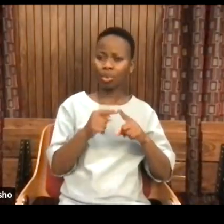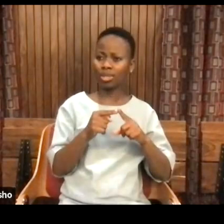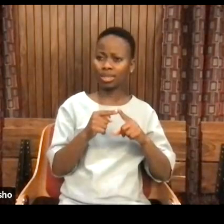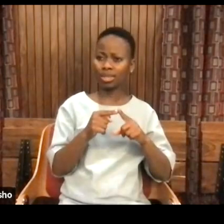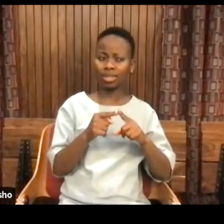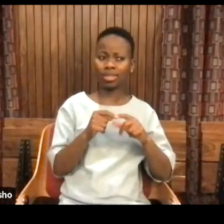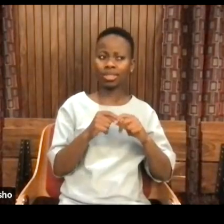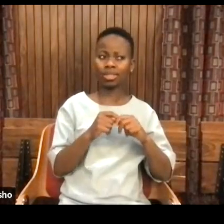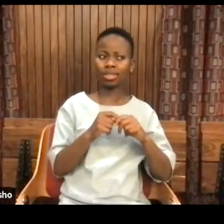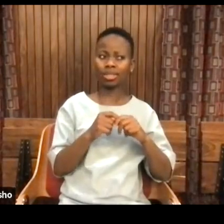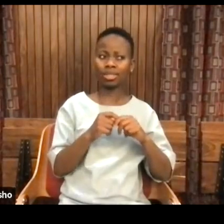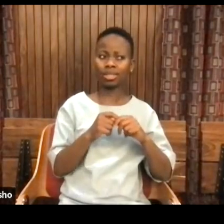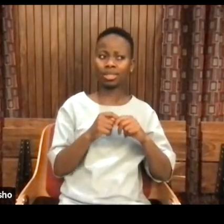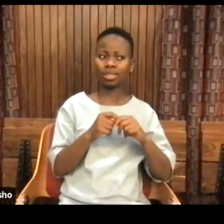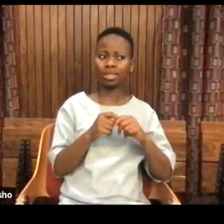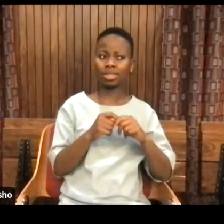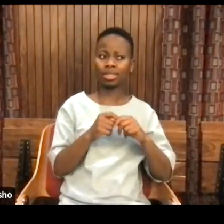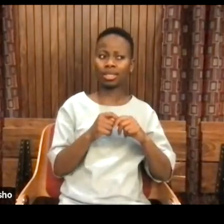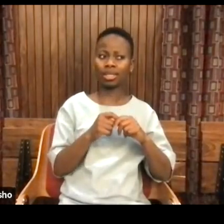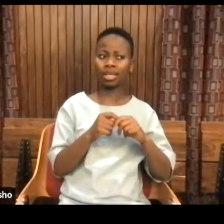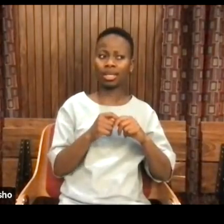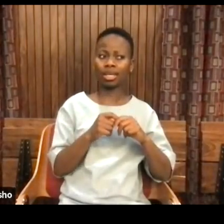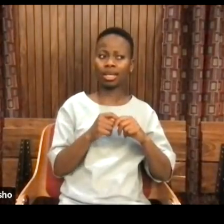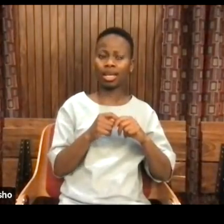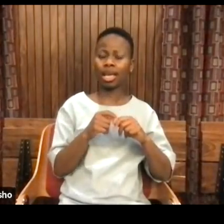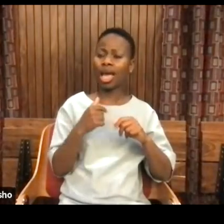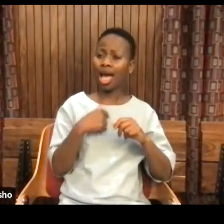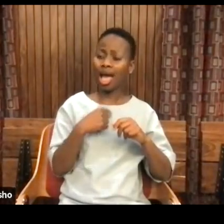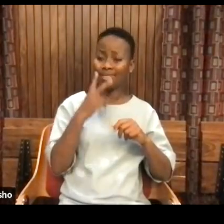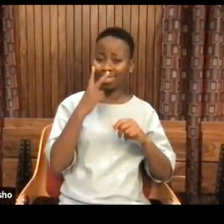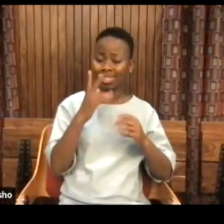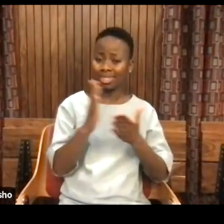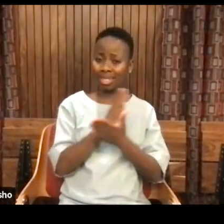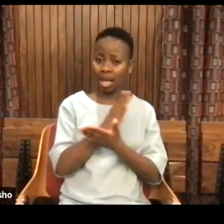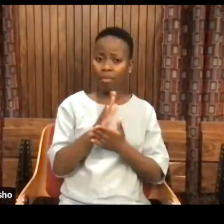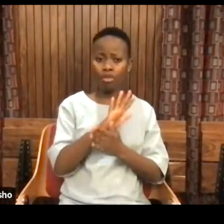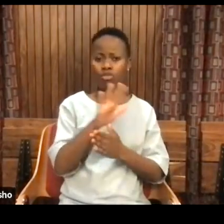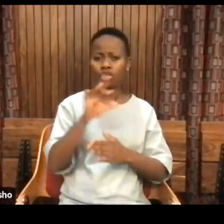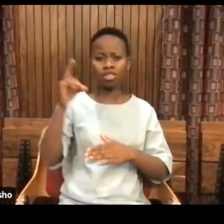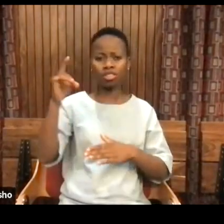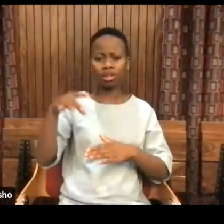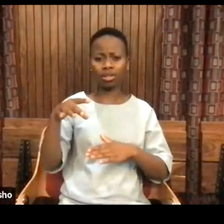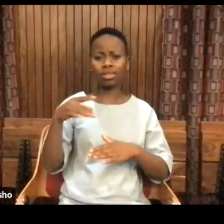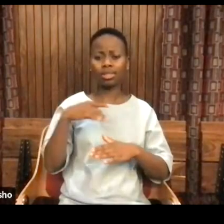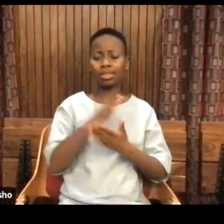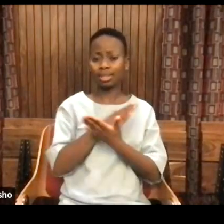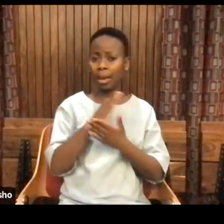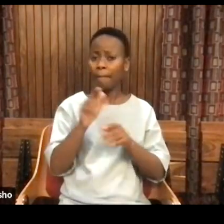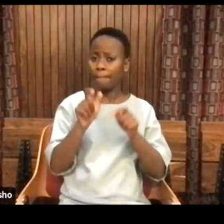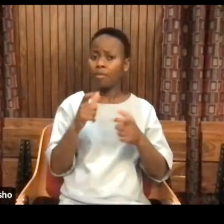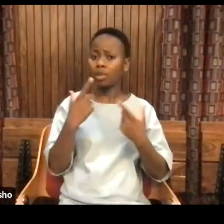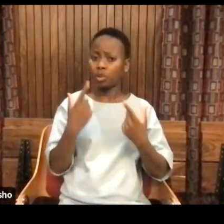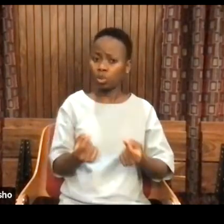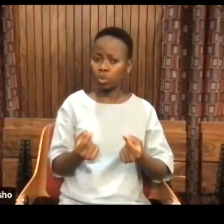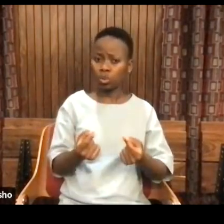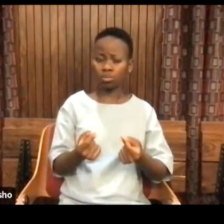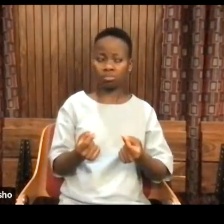There's so many people are not stars that I've seen in institutions that do things absolutely horrendous.